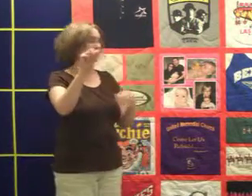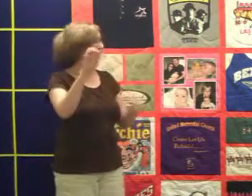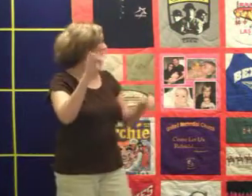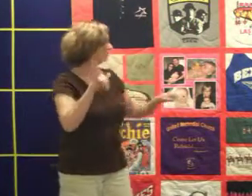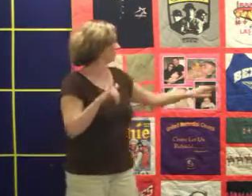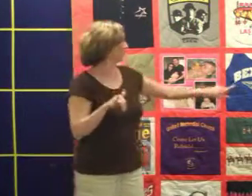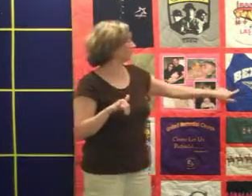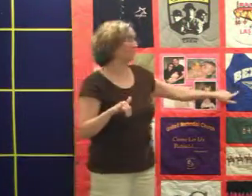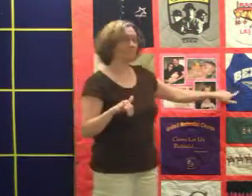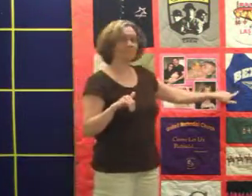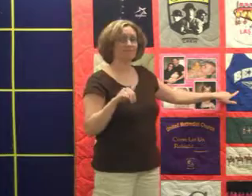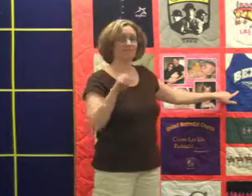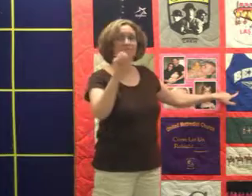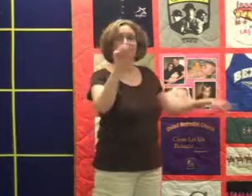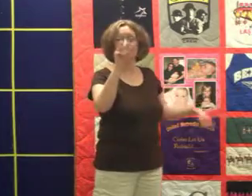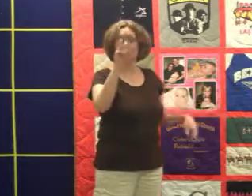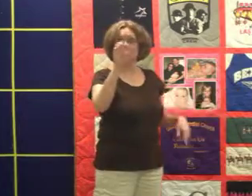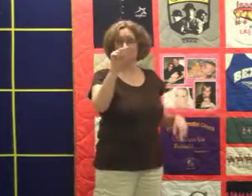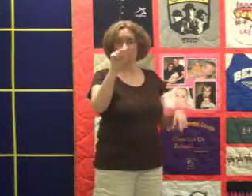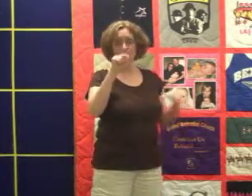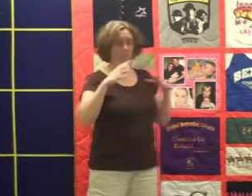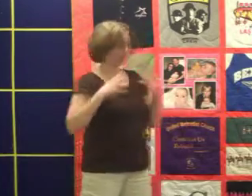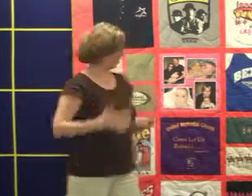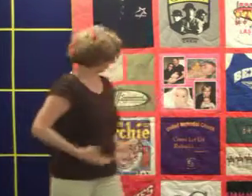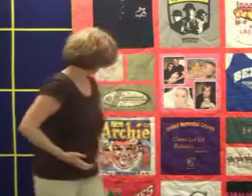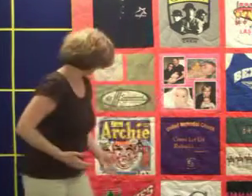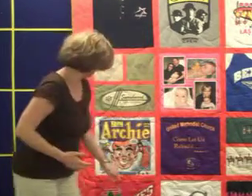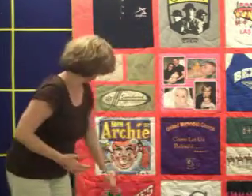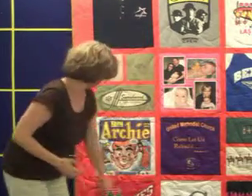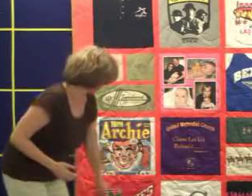jerseys, and even sweatshirts.